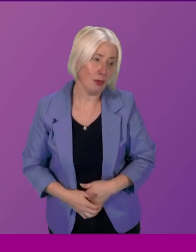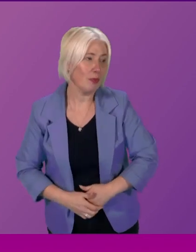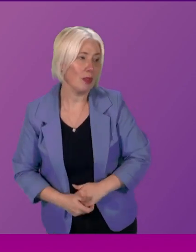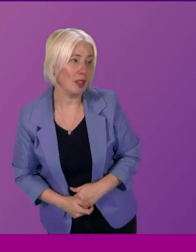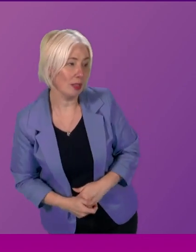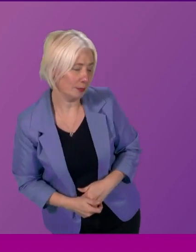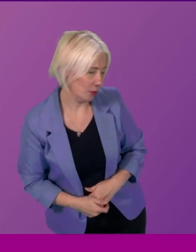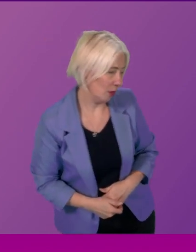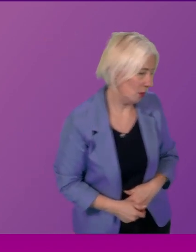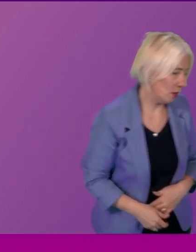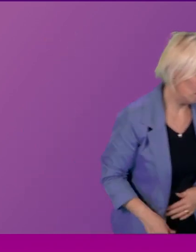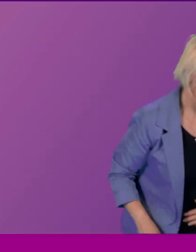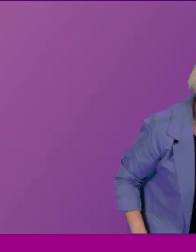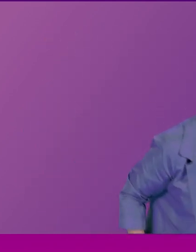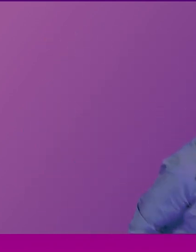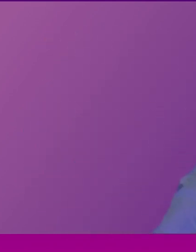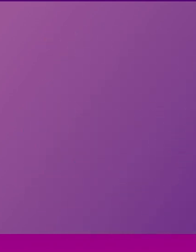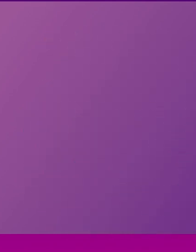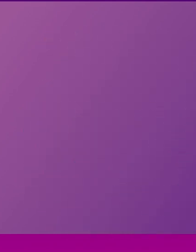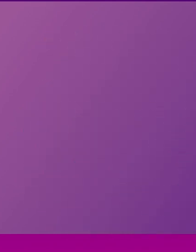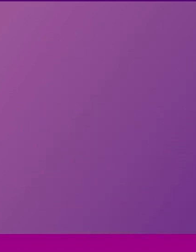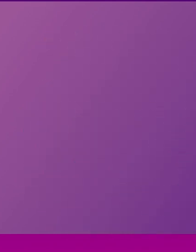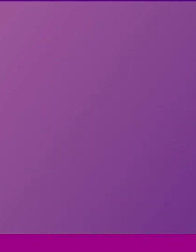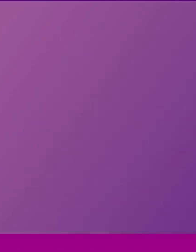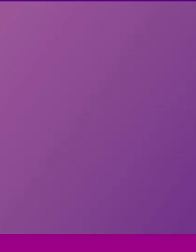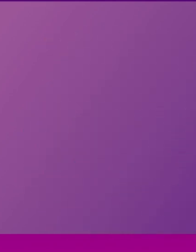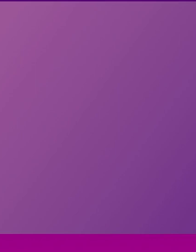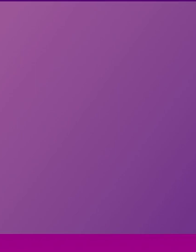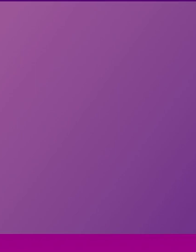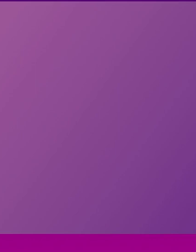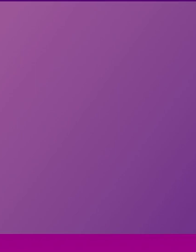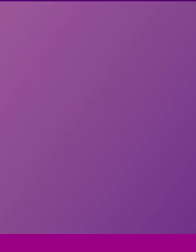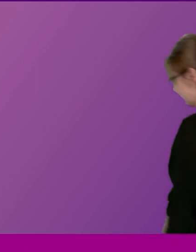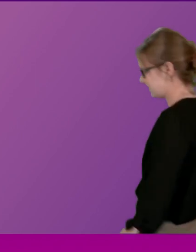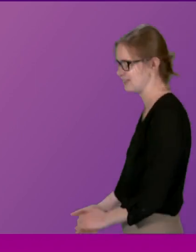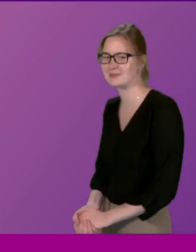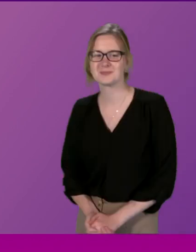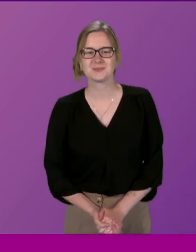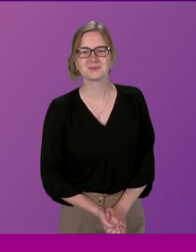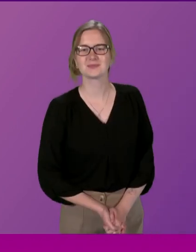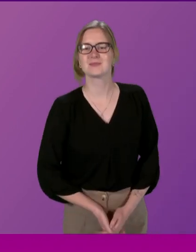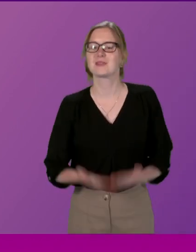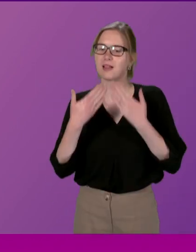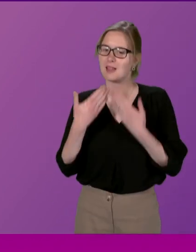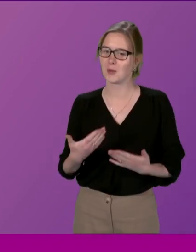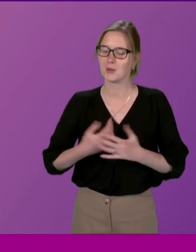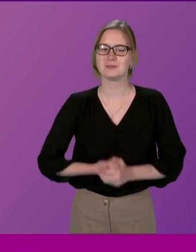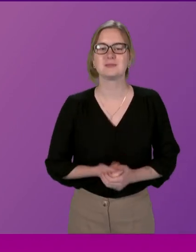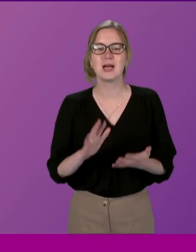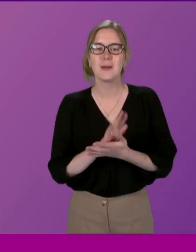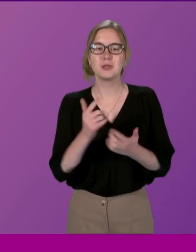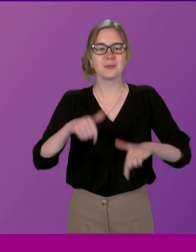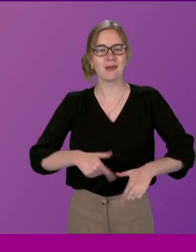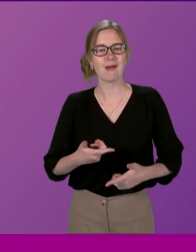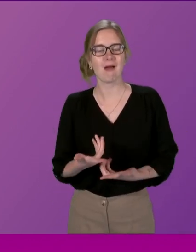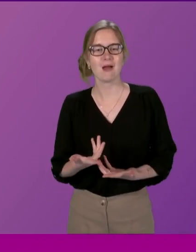thank you and I call Foisal Chowdhury to be followed by Co-Camp Stewart thank you presiding officer I'm happy to be